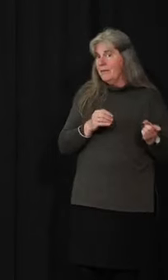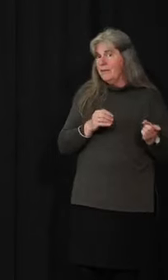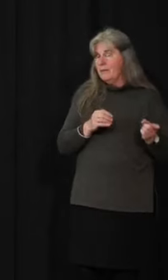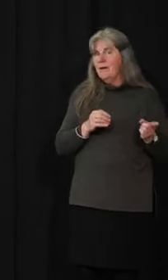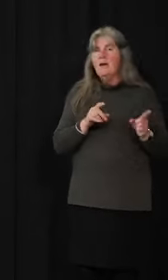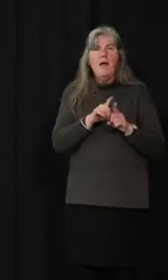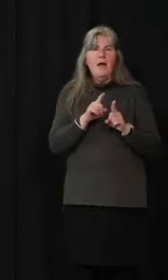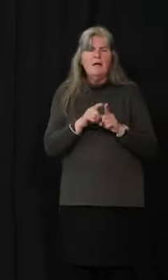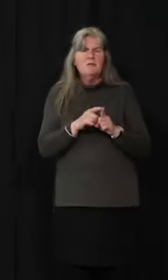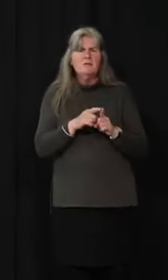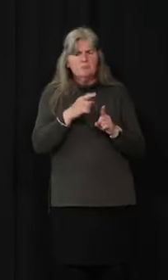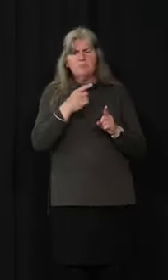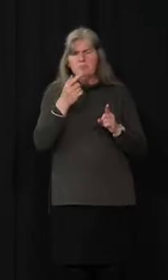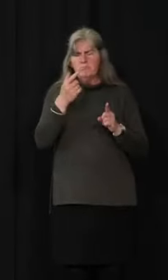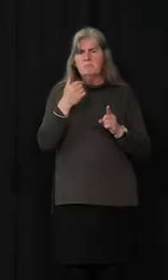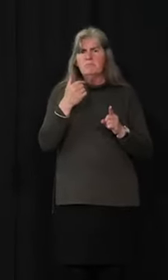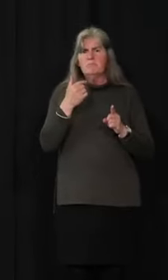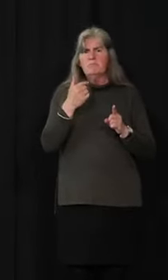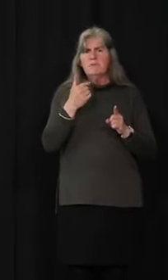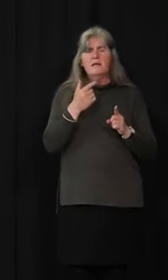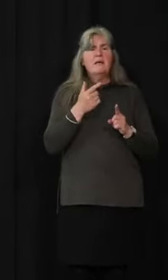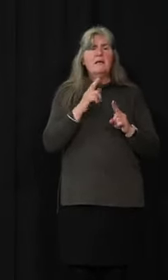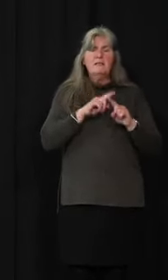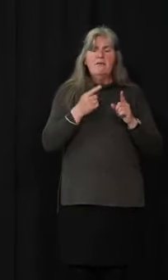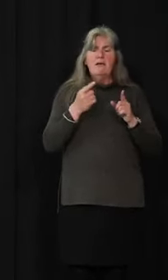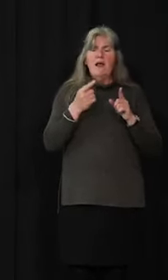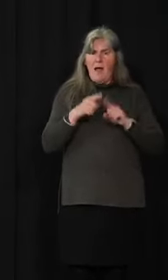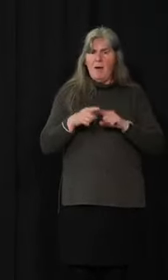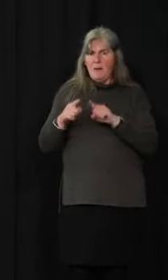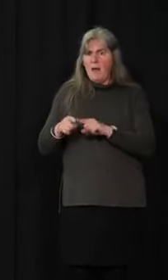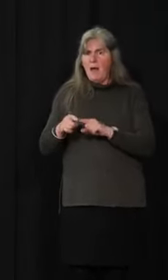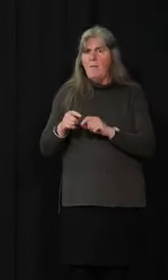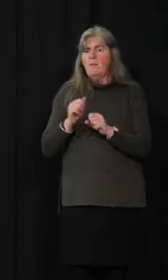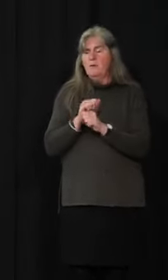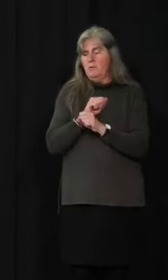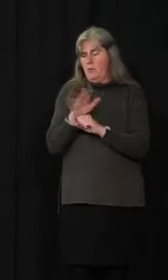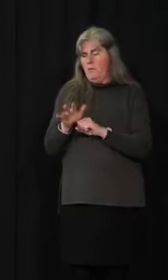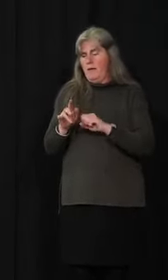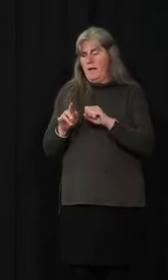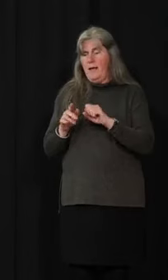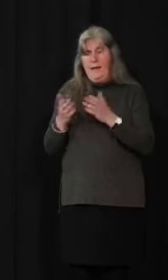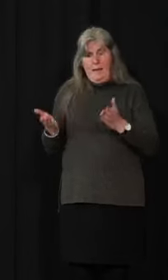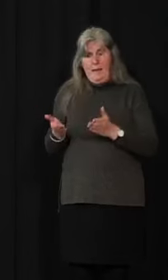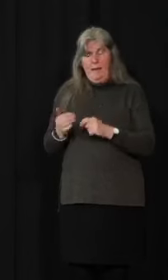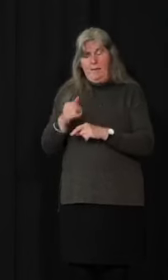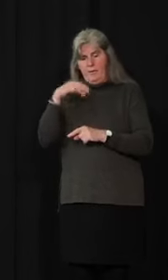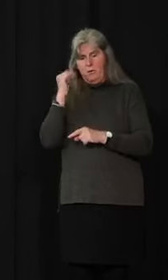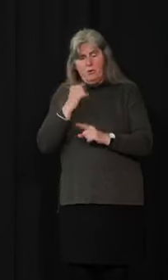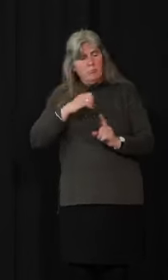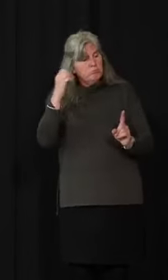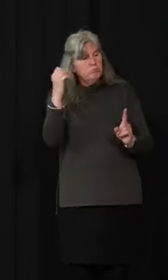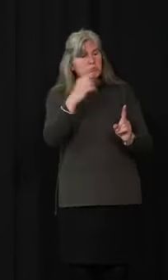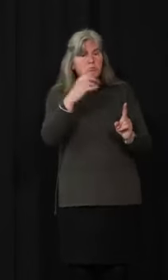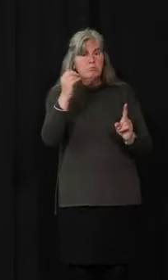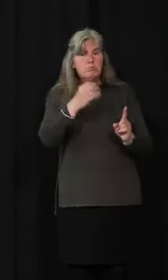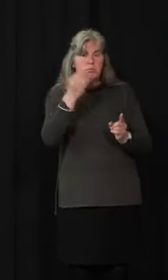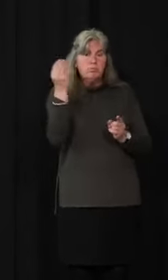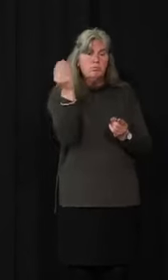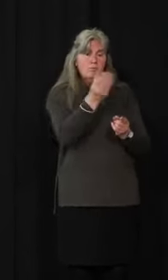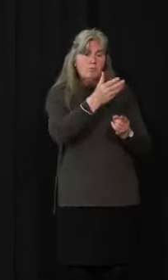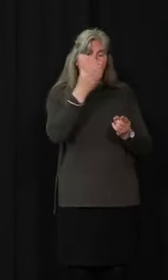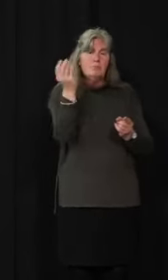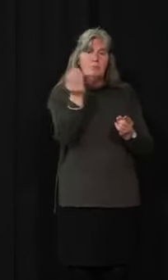And to keep them informed about responses to COVID in Yukon, opposition parties receive the